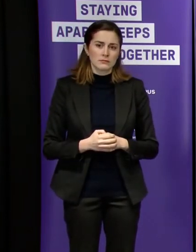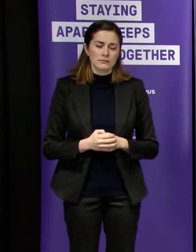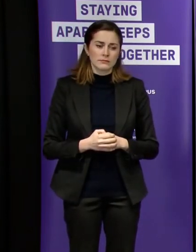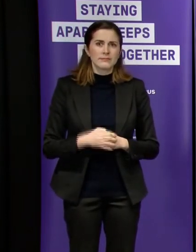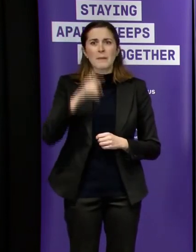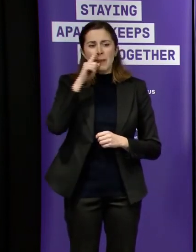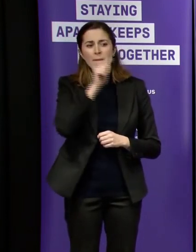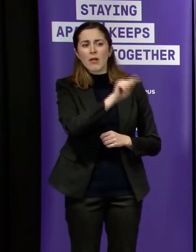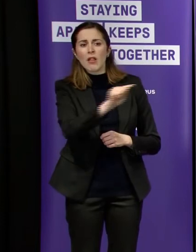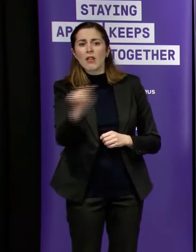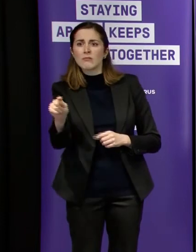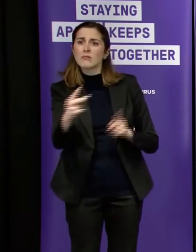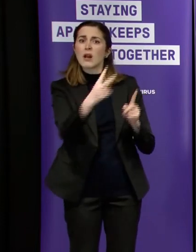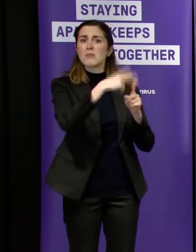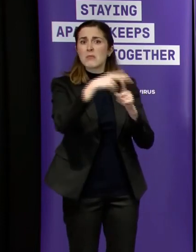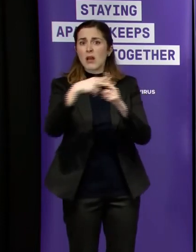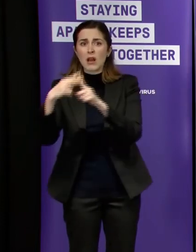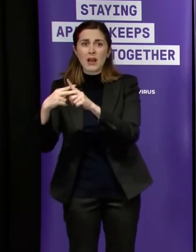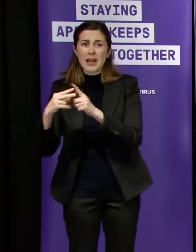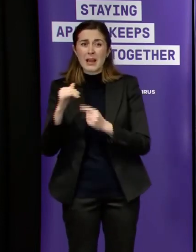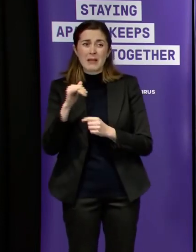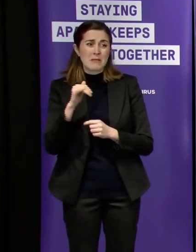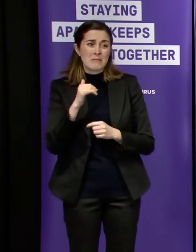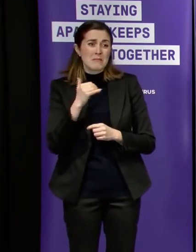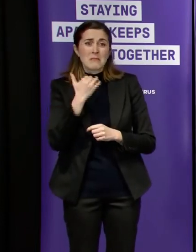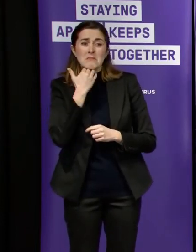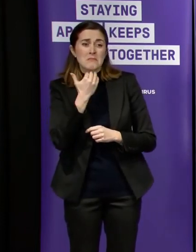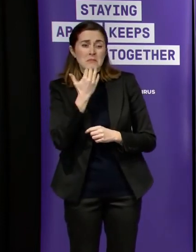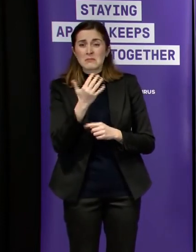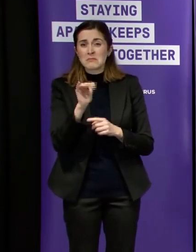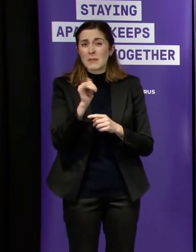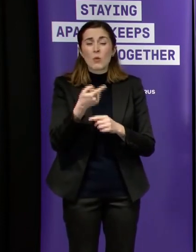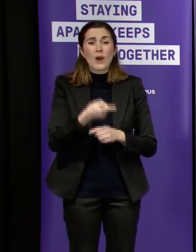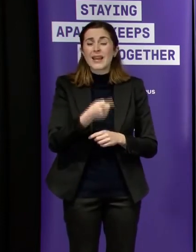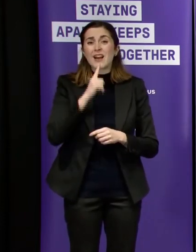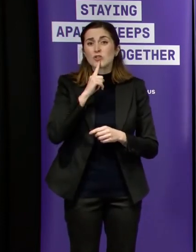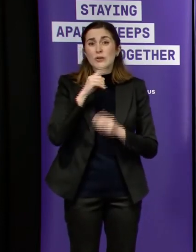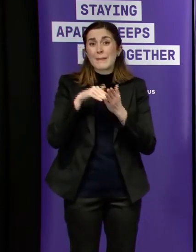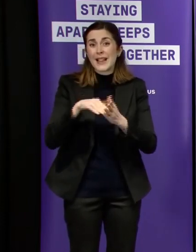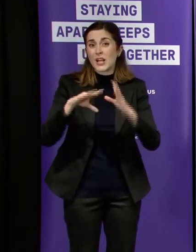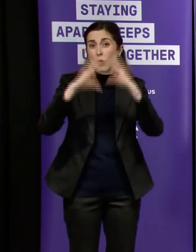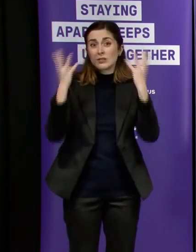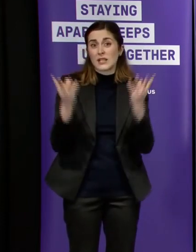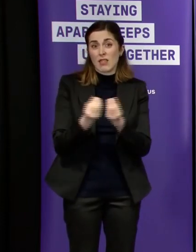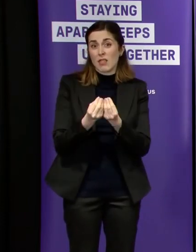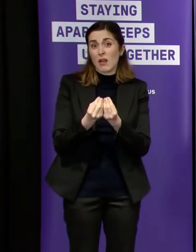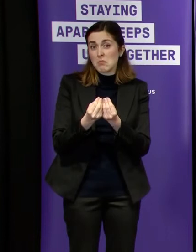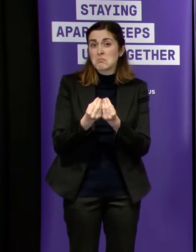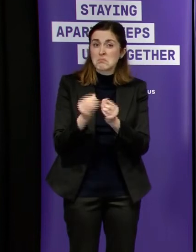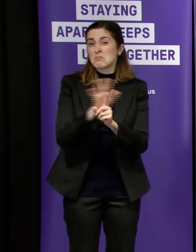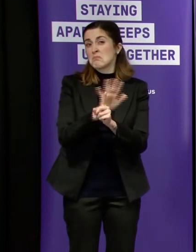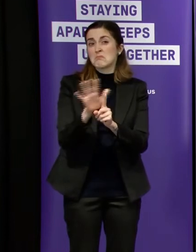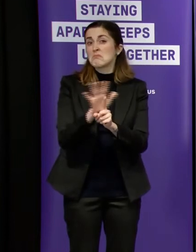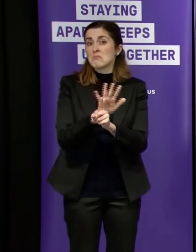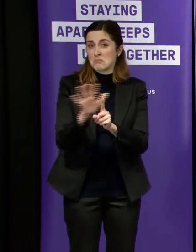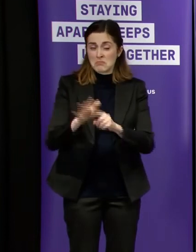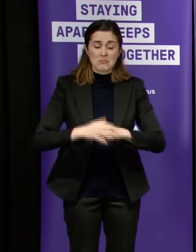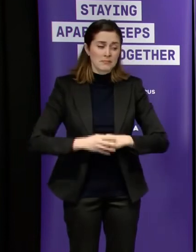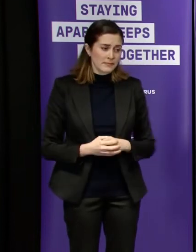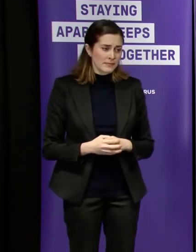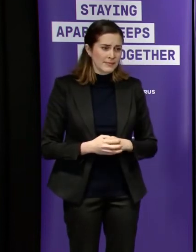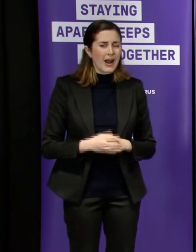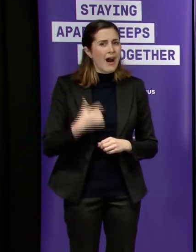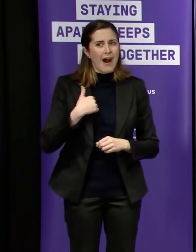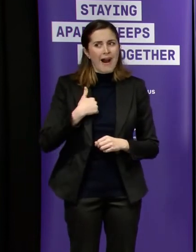in excess of a hundred million dollars in excess of that i'm loathe to